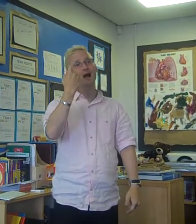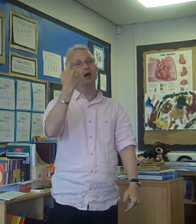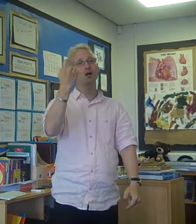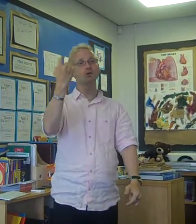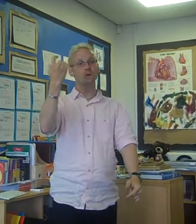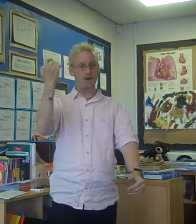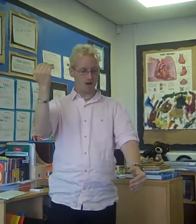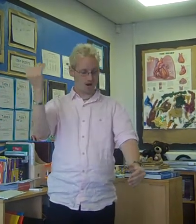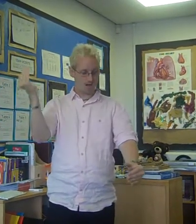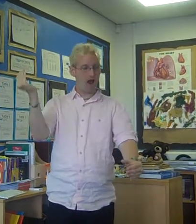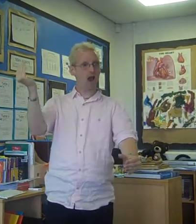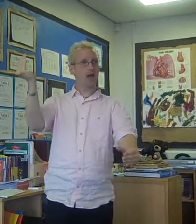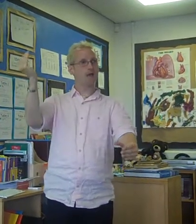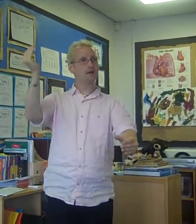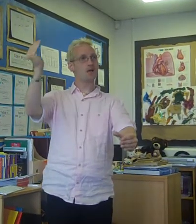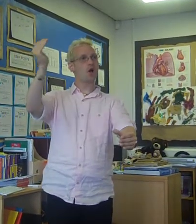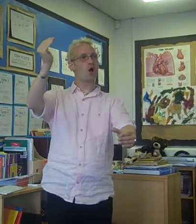out where I belong.